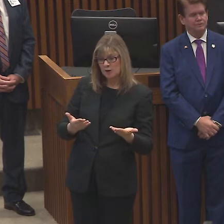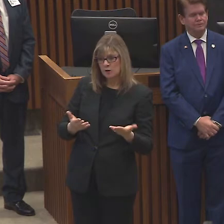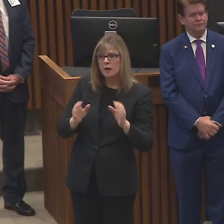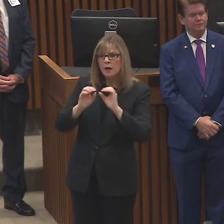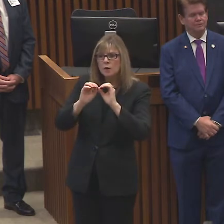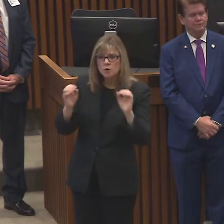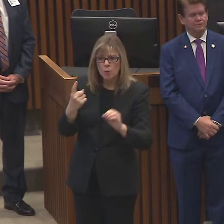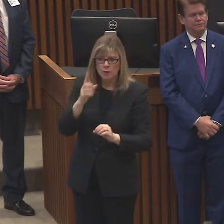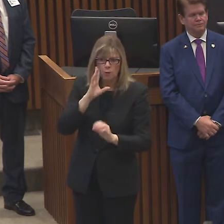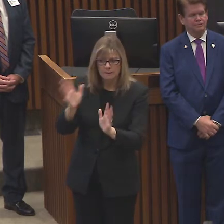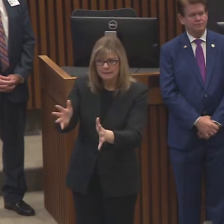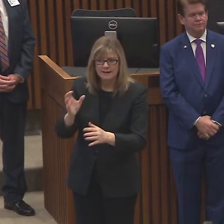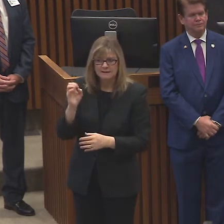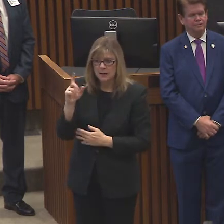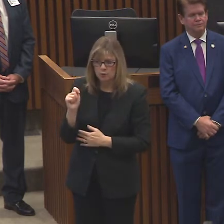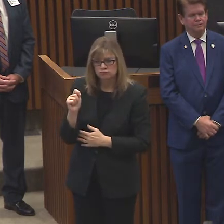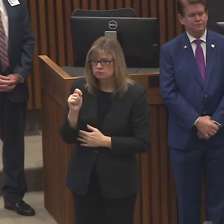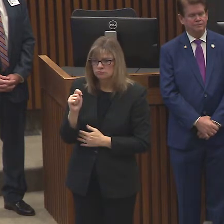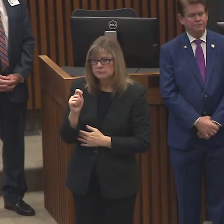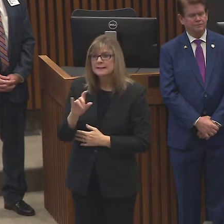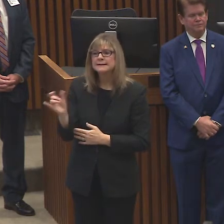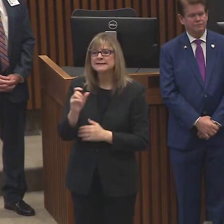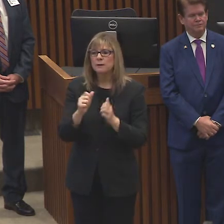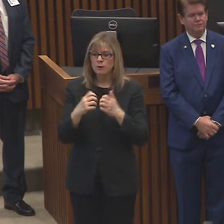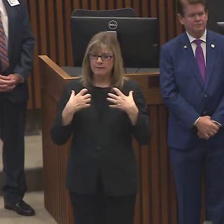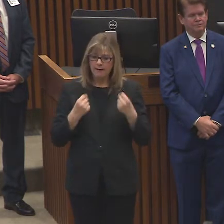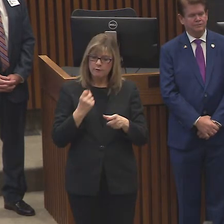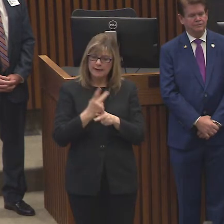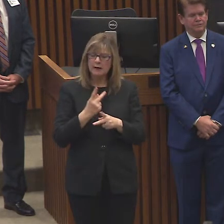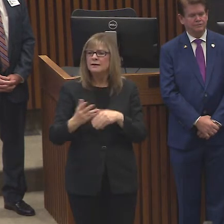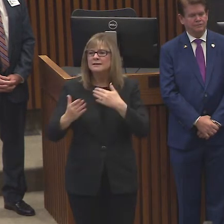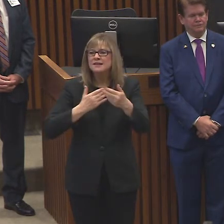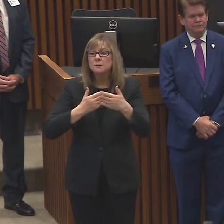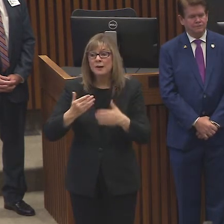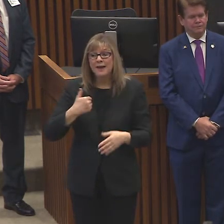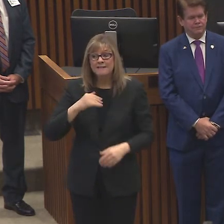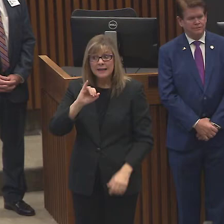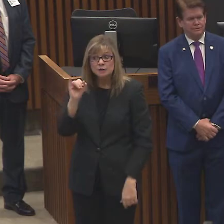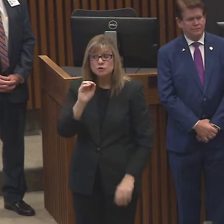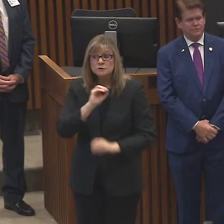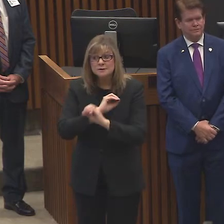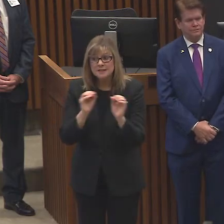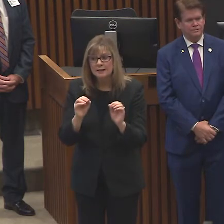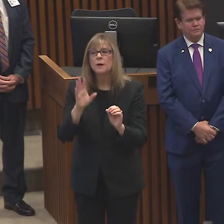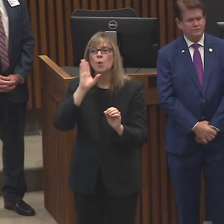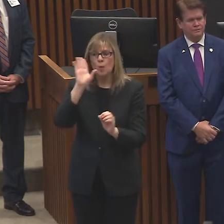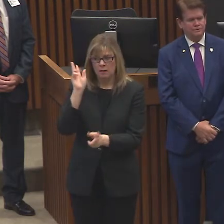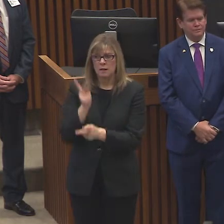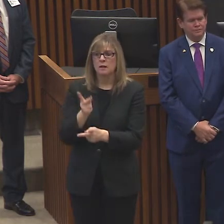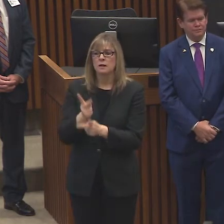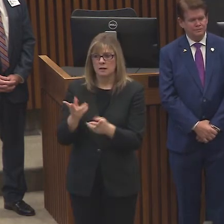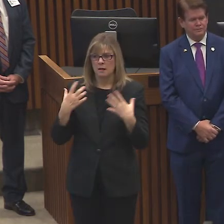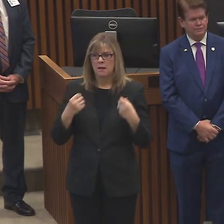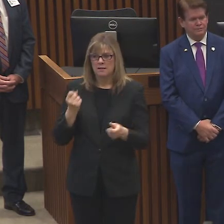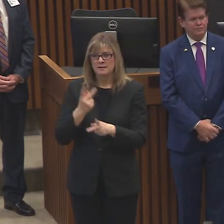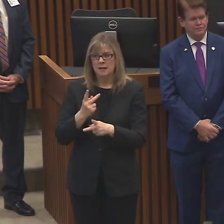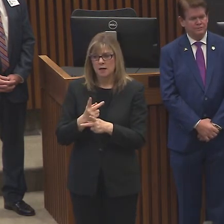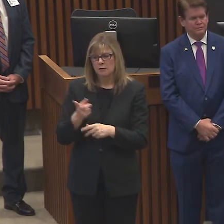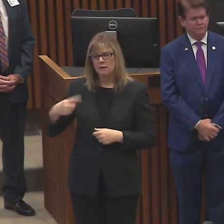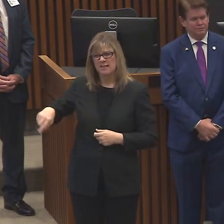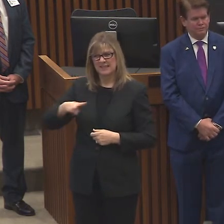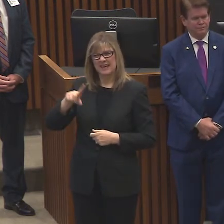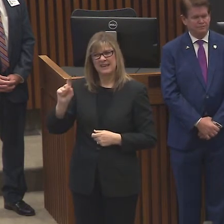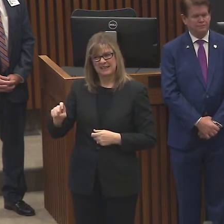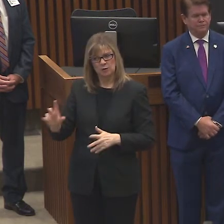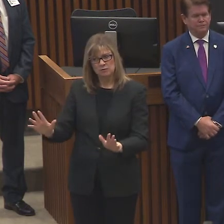It's the same for health care. Even if you don't have health care, insurance, you'll be able to receive health care. They need to just feel free